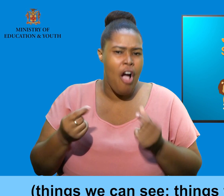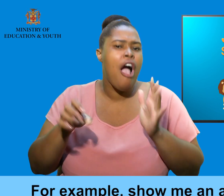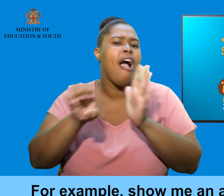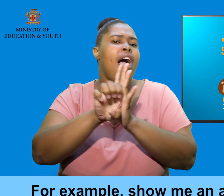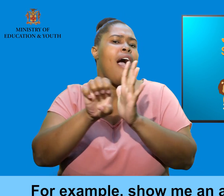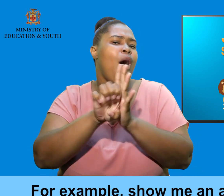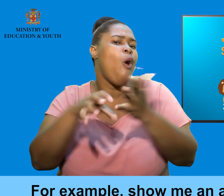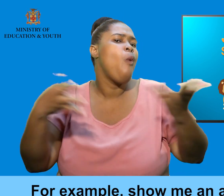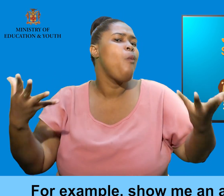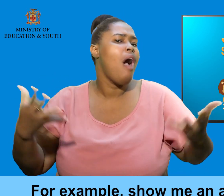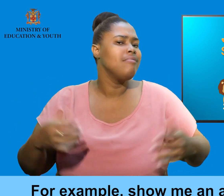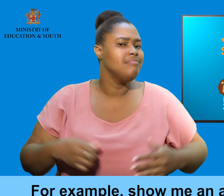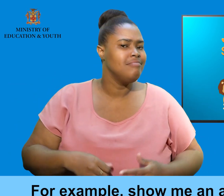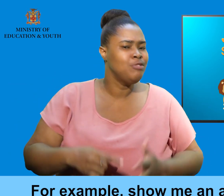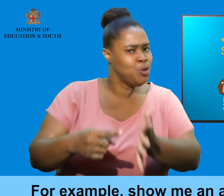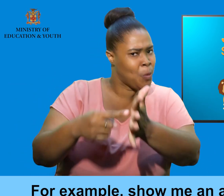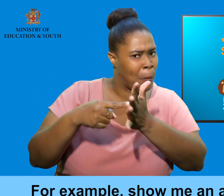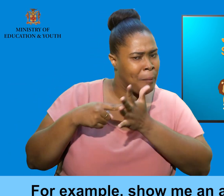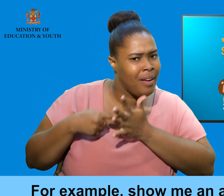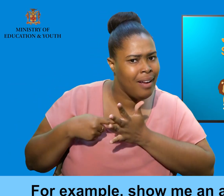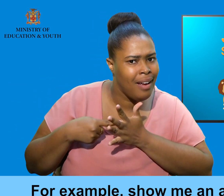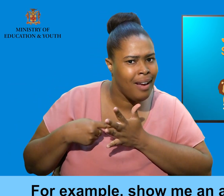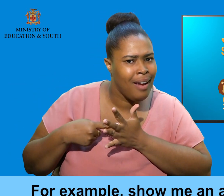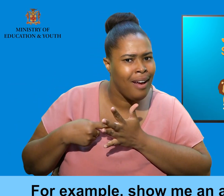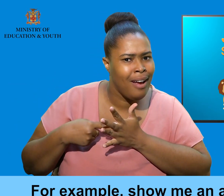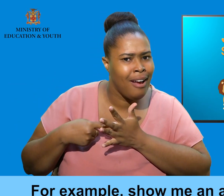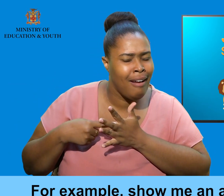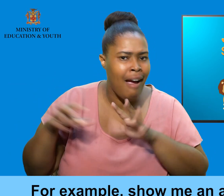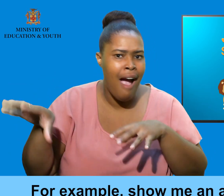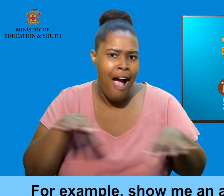For example, show me an action.